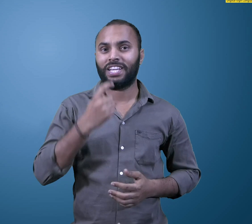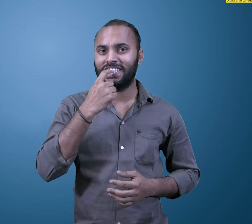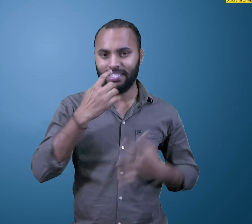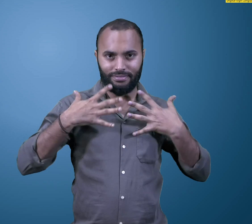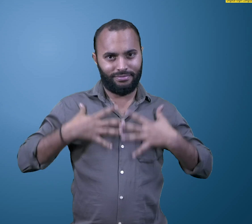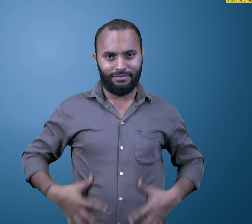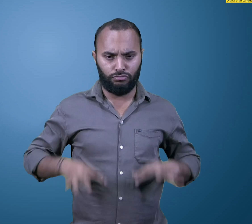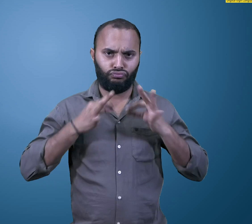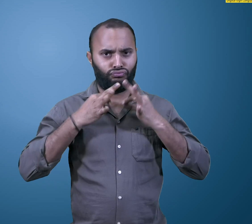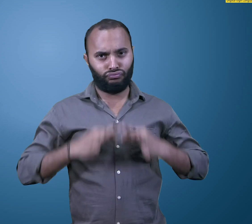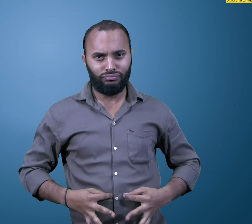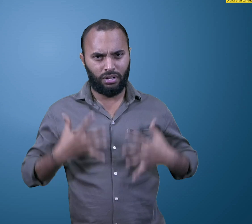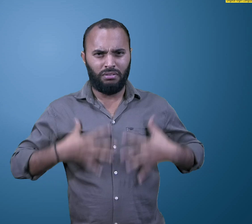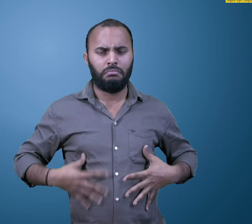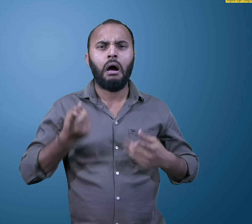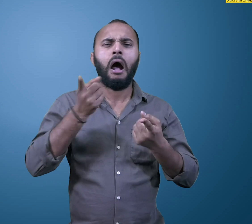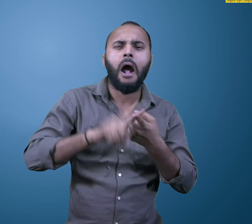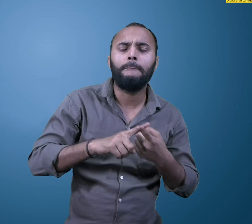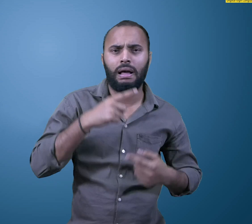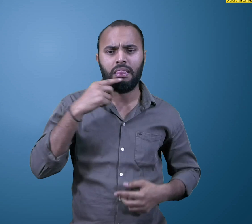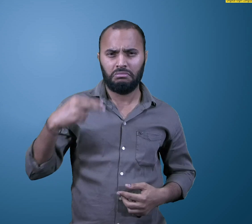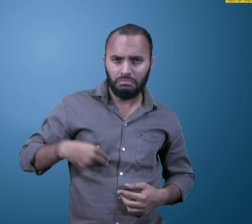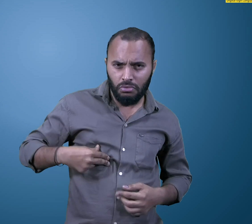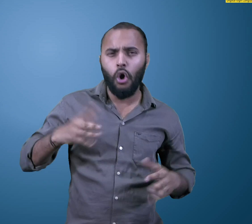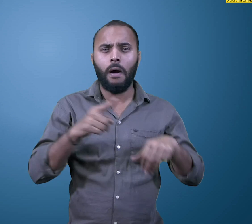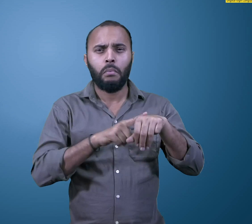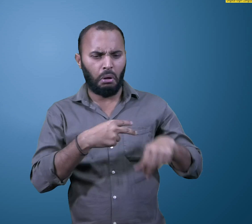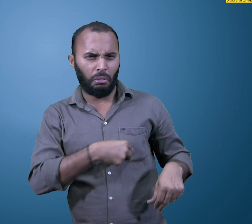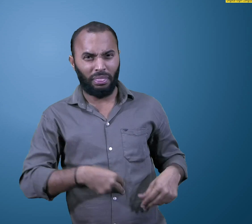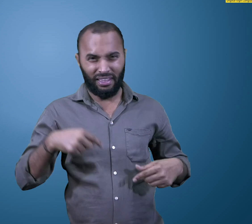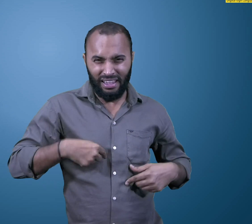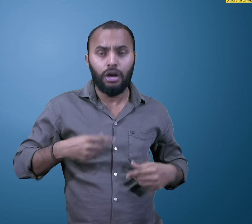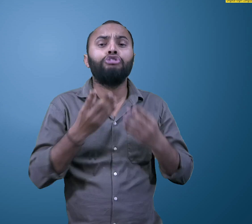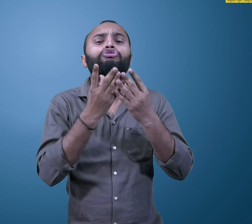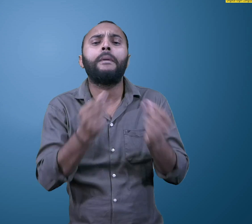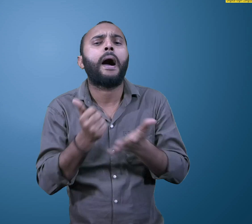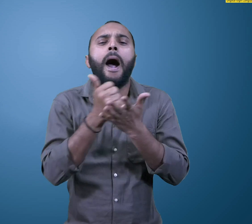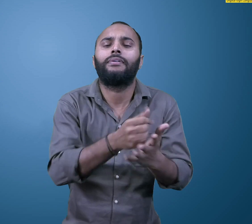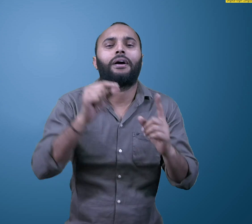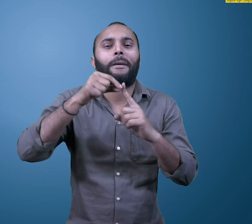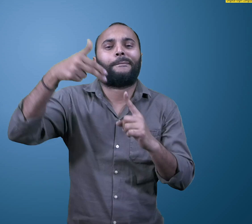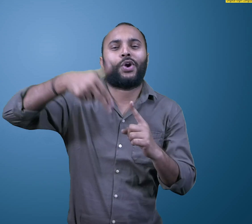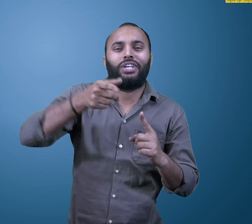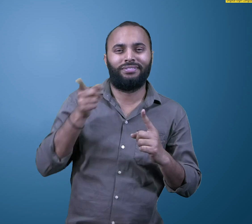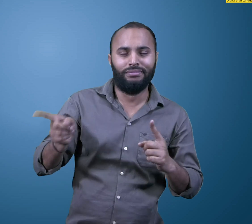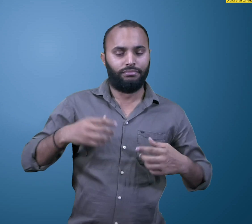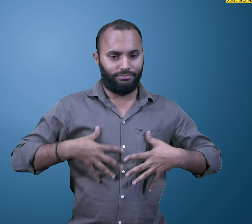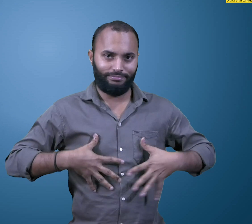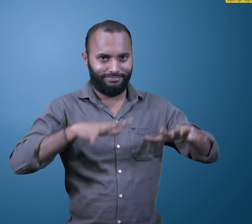For example, I wore a white shirt and with mistake got some strains on it. Here